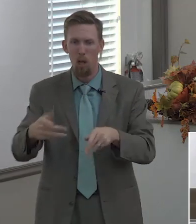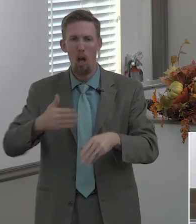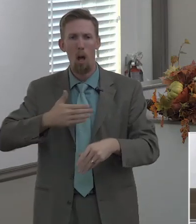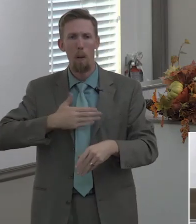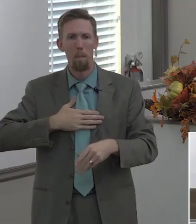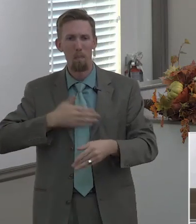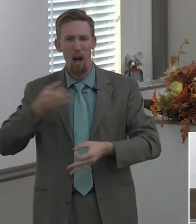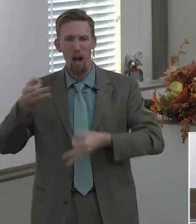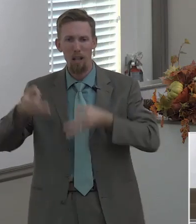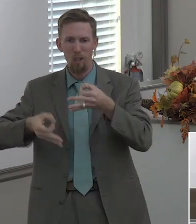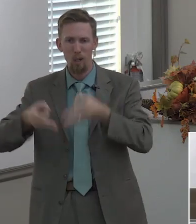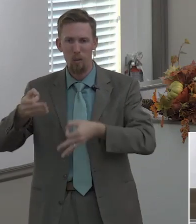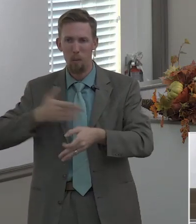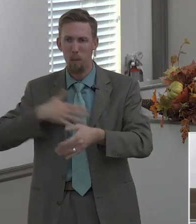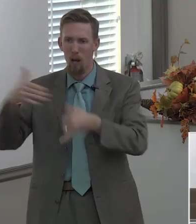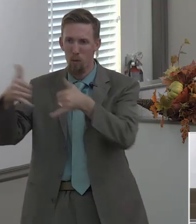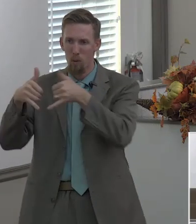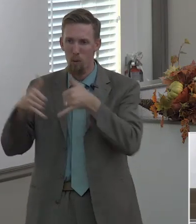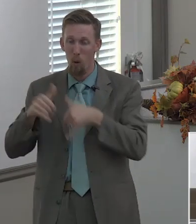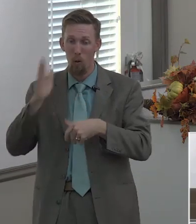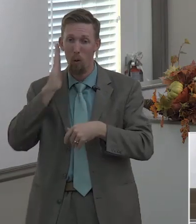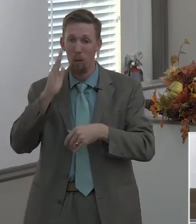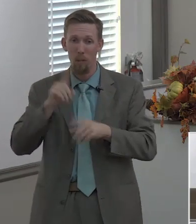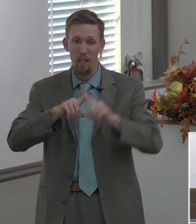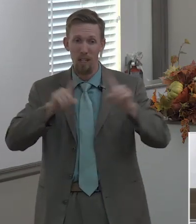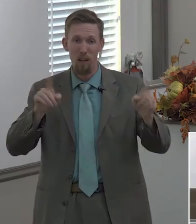my judgment is different than your judgment beloved